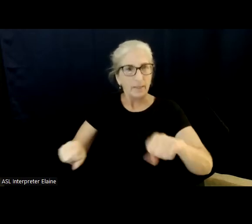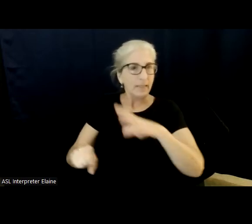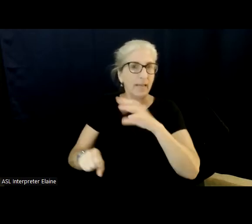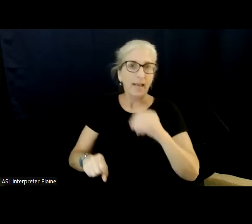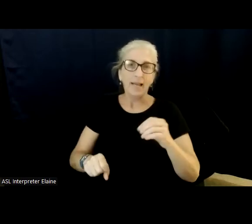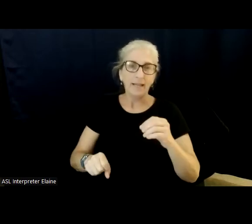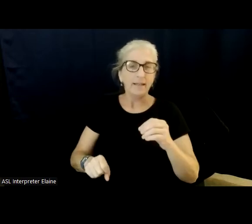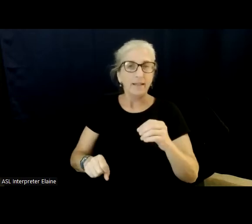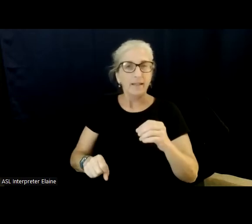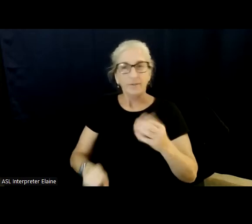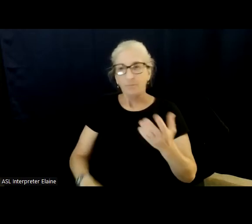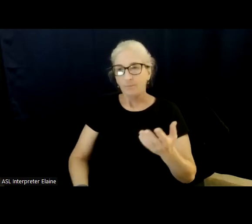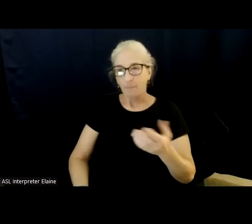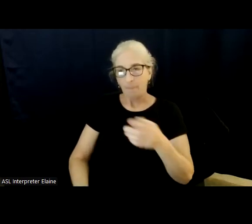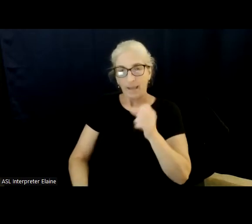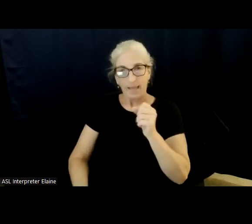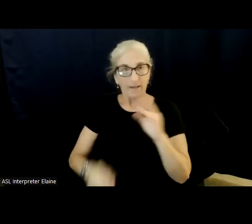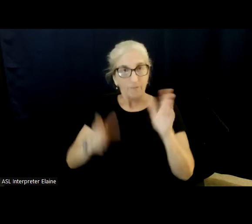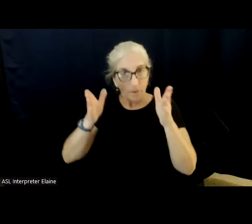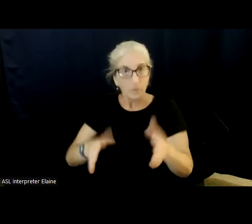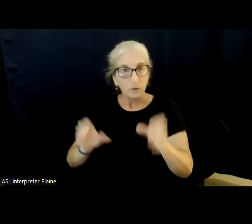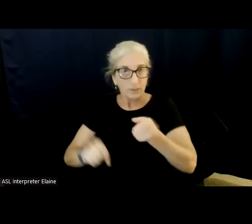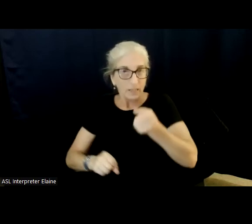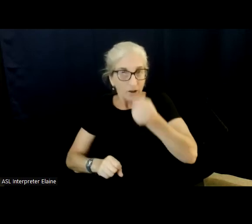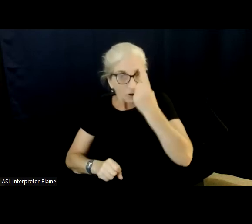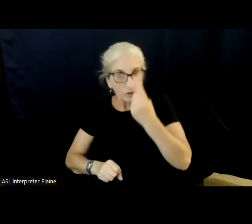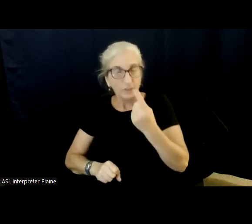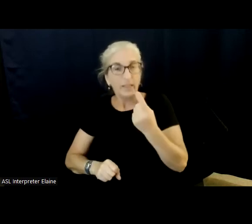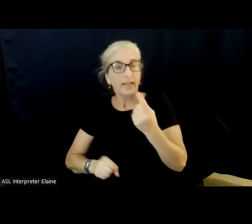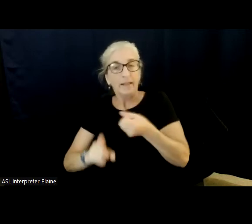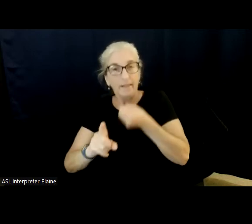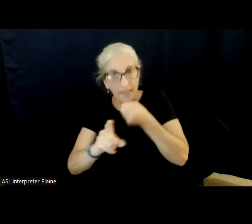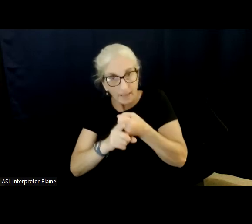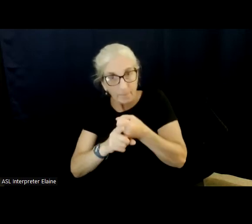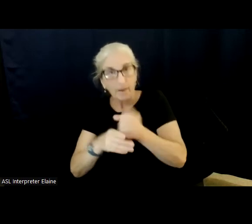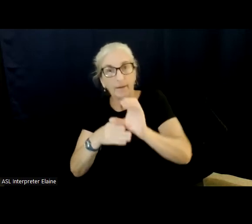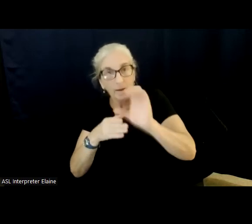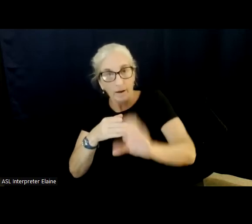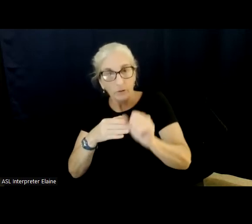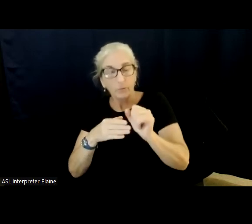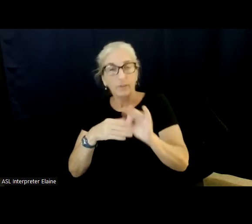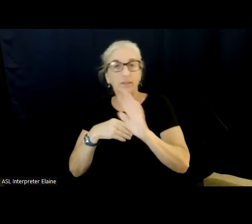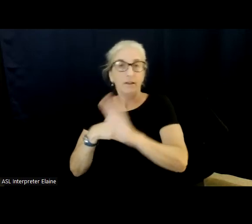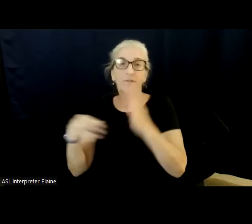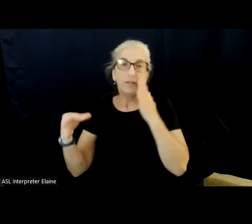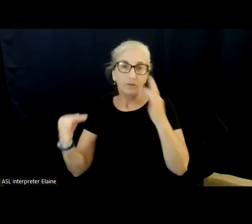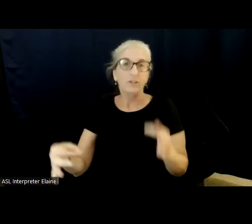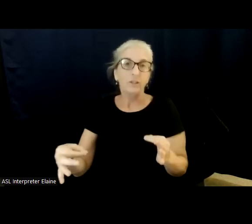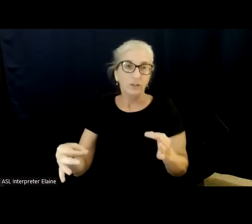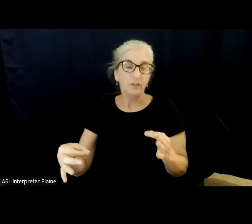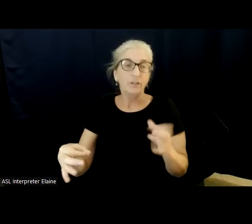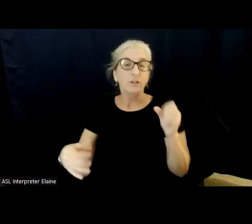understand the, the true impact of the decisions that they're making. Uh, so, uh, in that sense, uh,